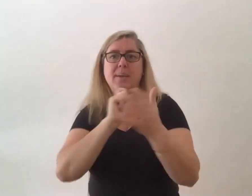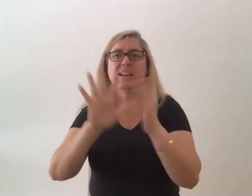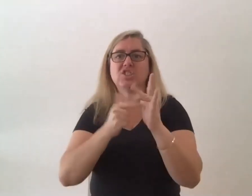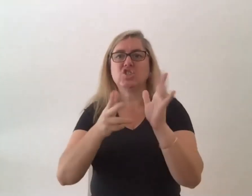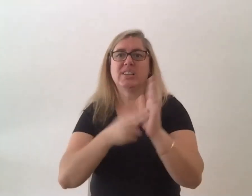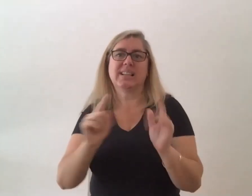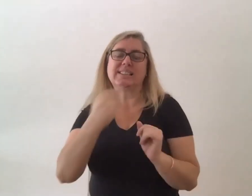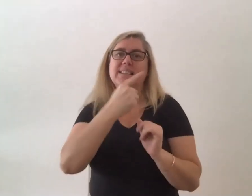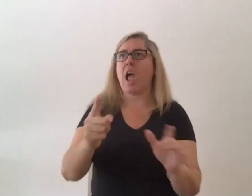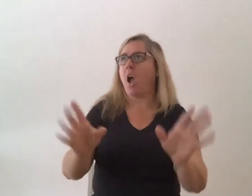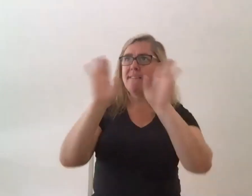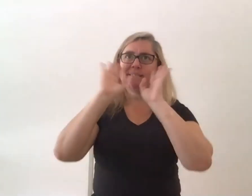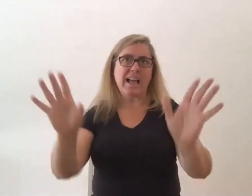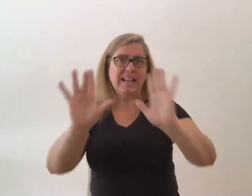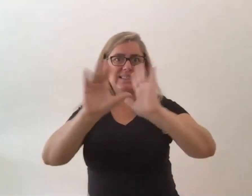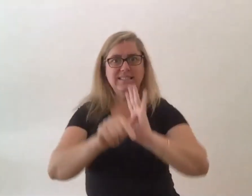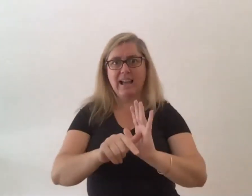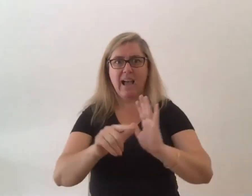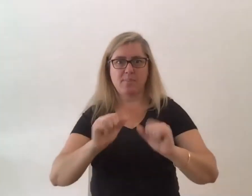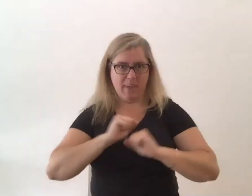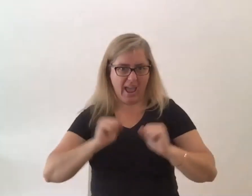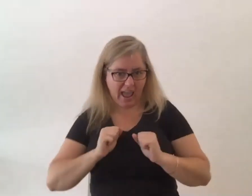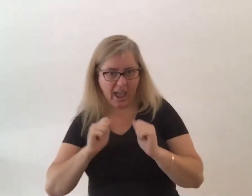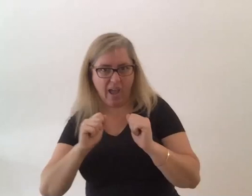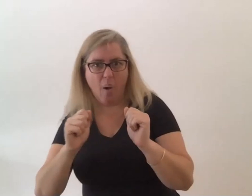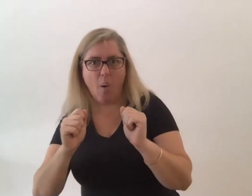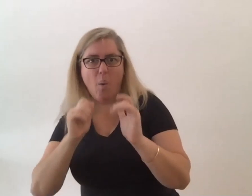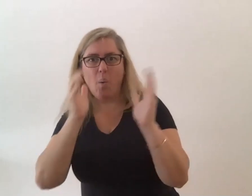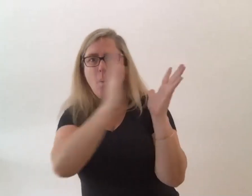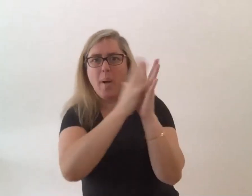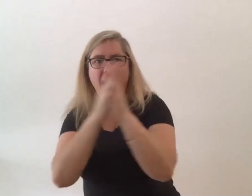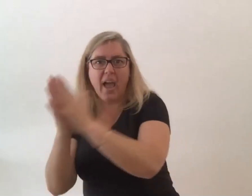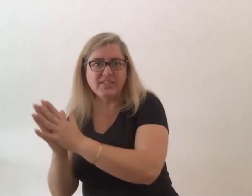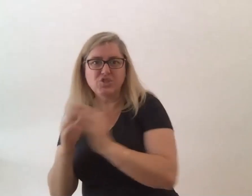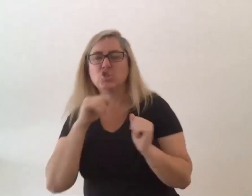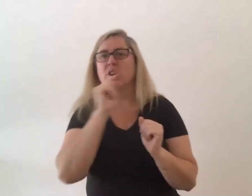fantastic time they feel renewed they're starting life with a new energy